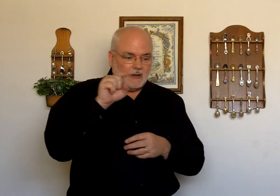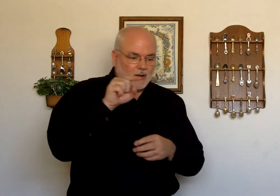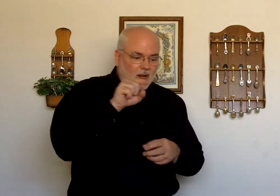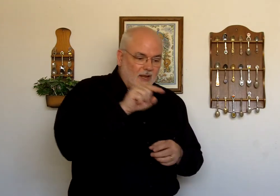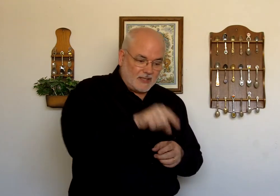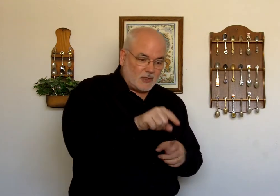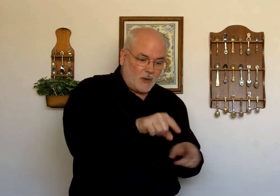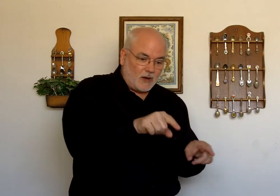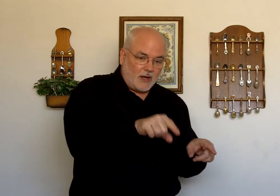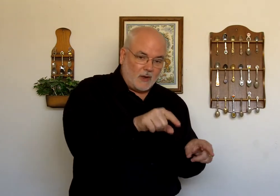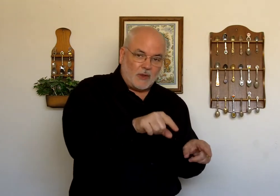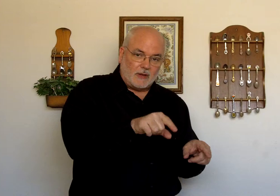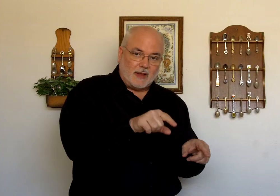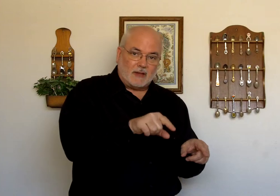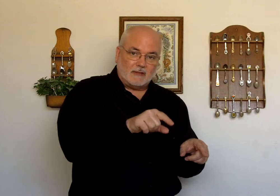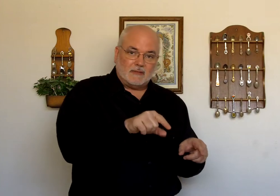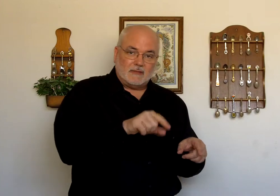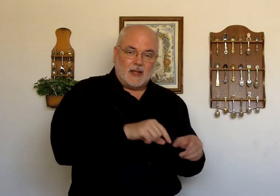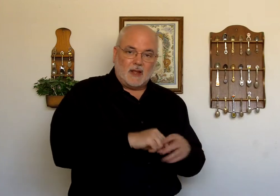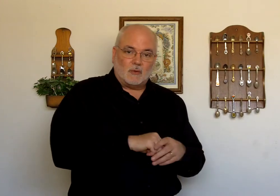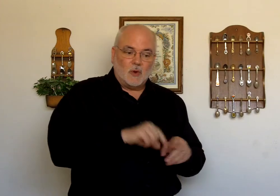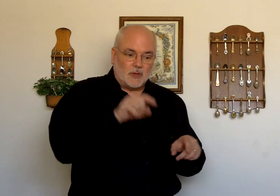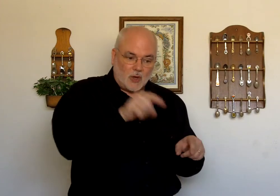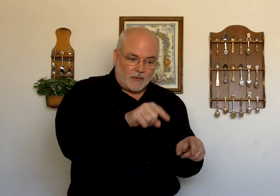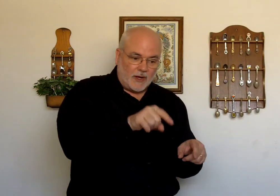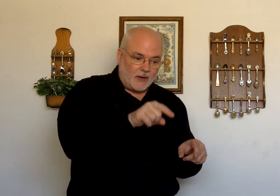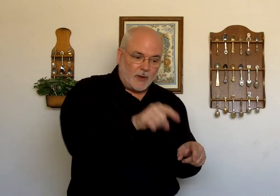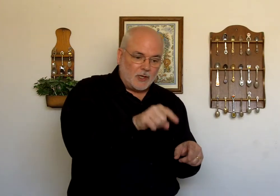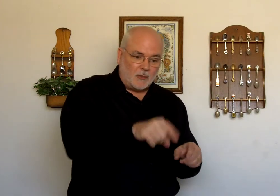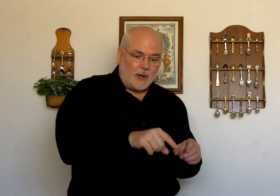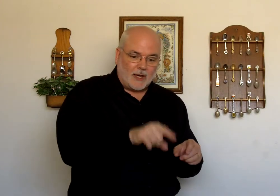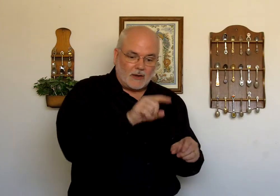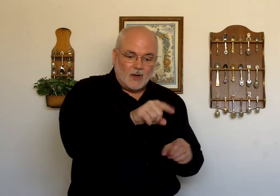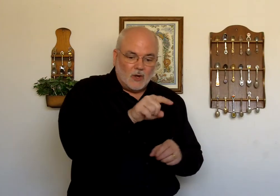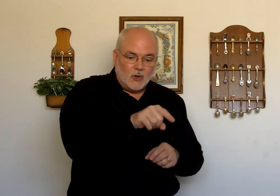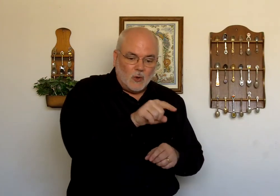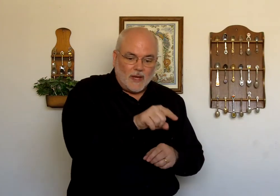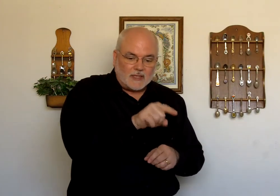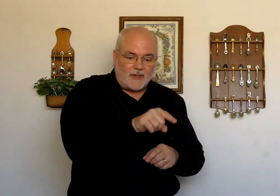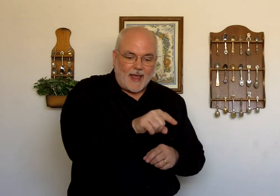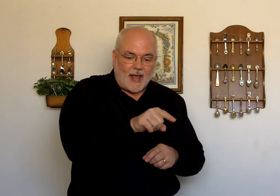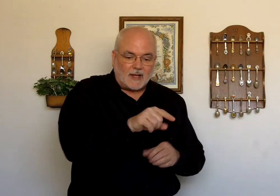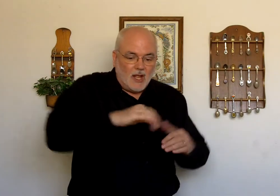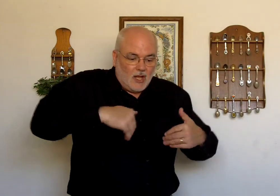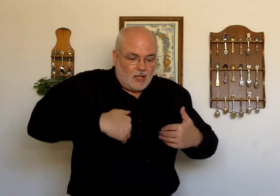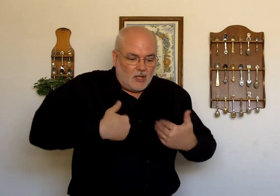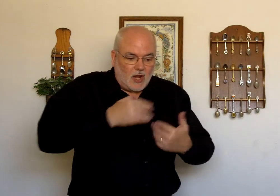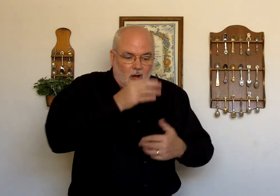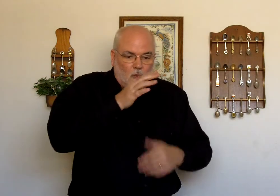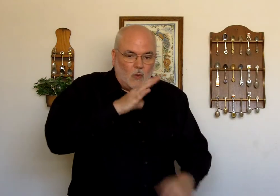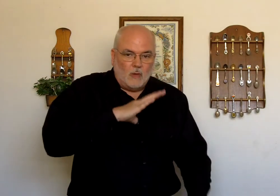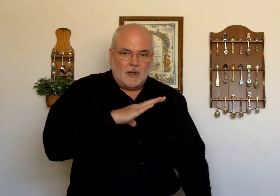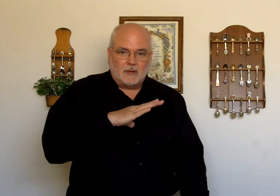But since we already know that Ruth is over here. We can just point at her. Who is that young woman?